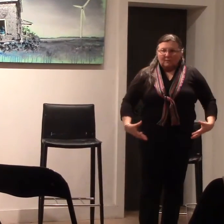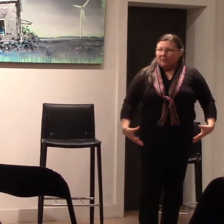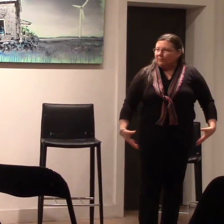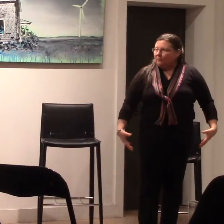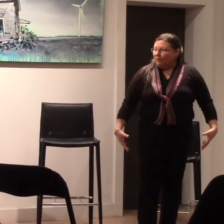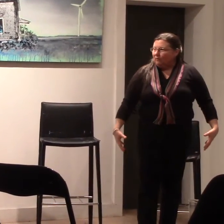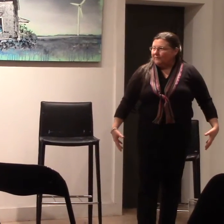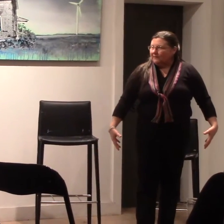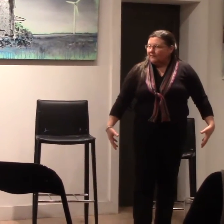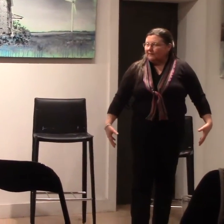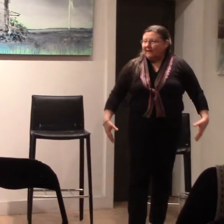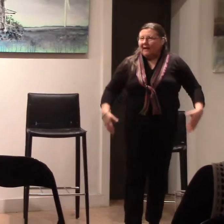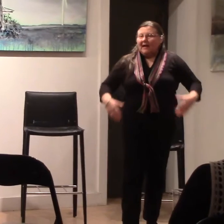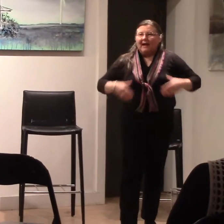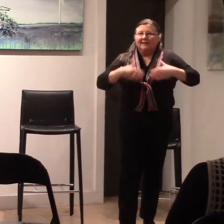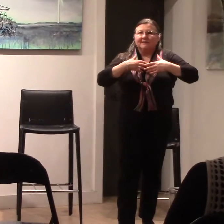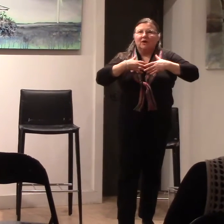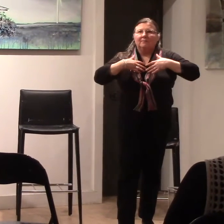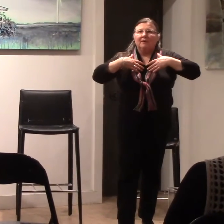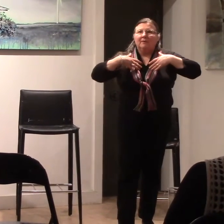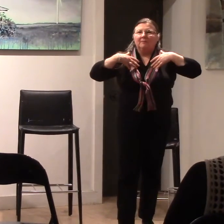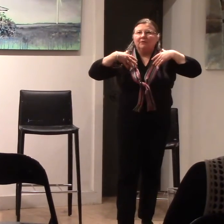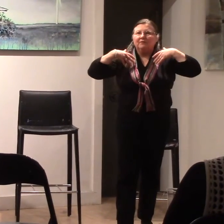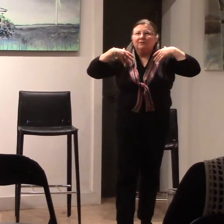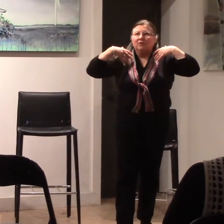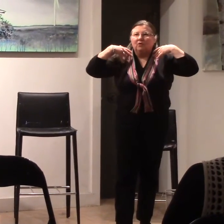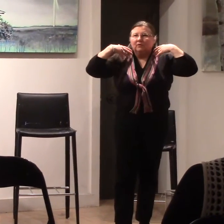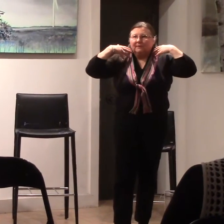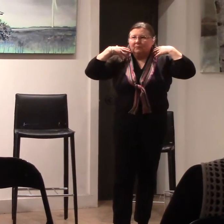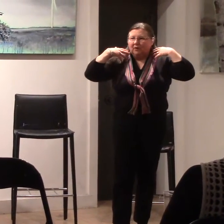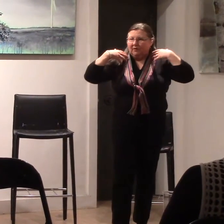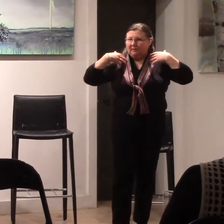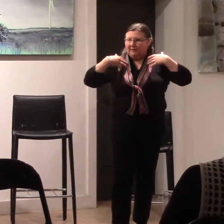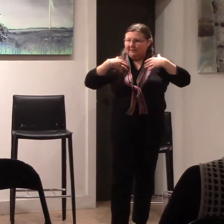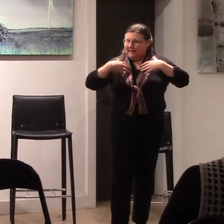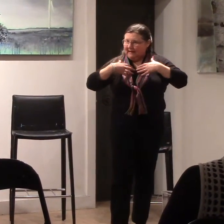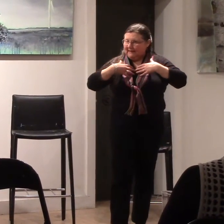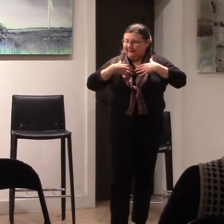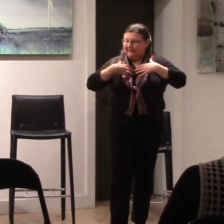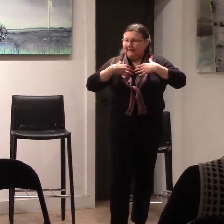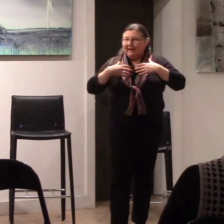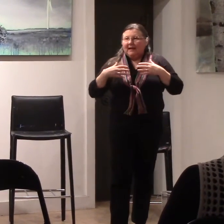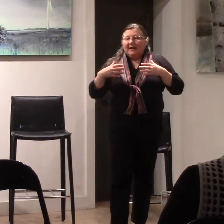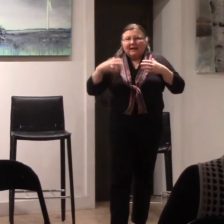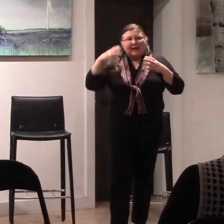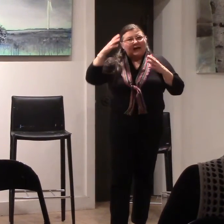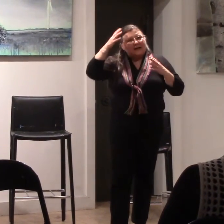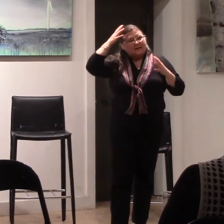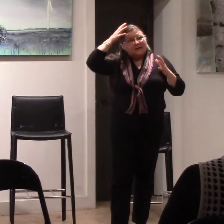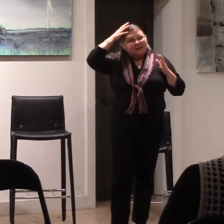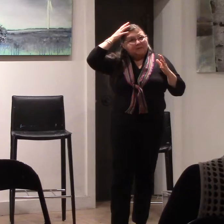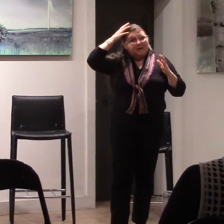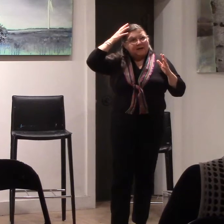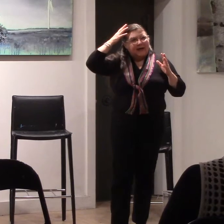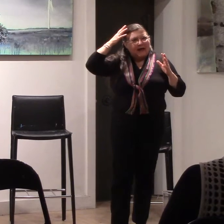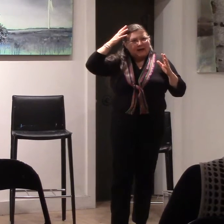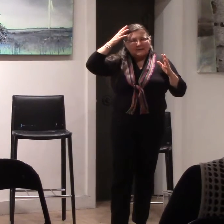purple robes, and he's got beautiful gold in the ring around his neck. He has a hat